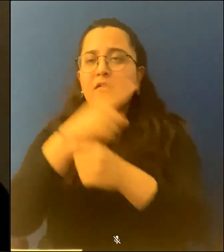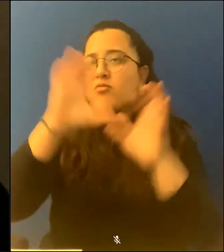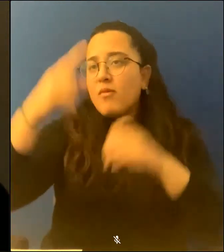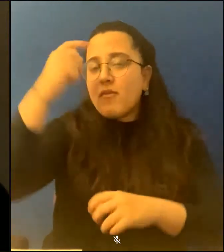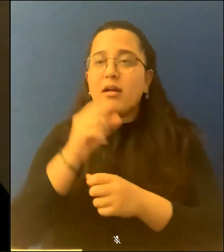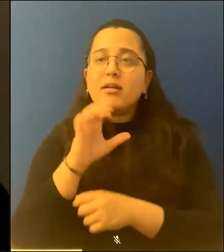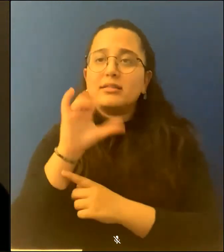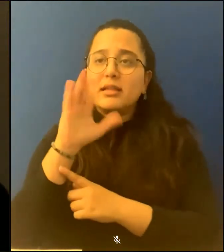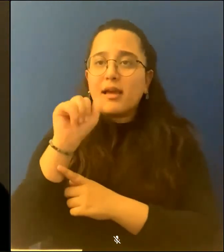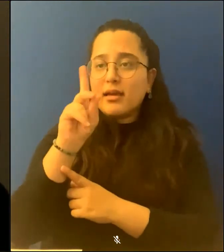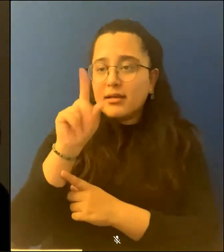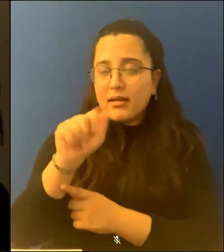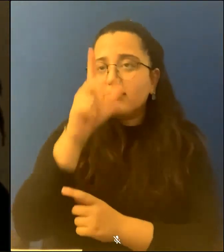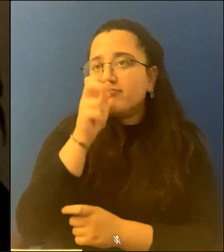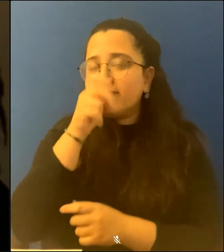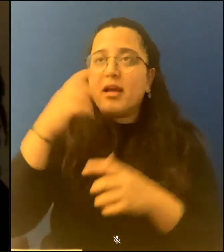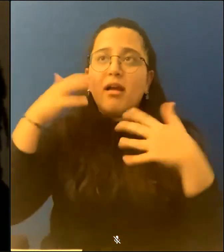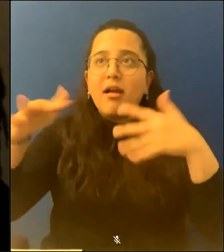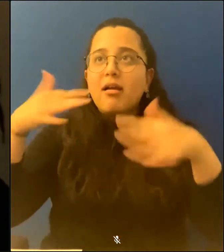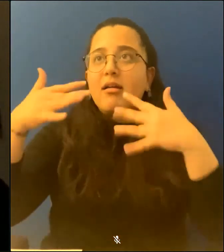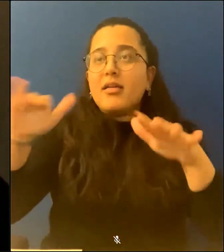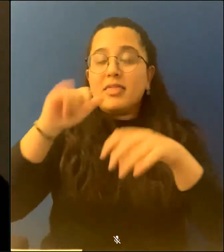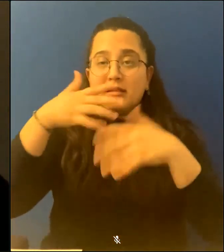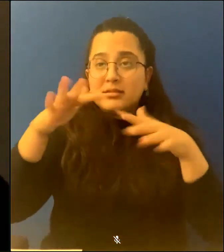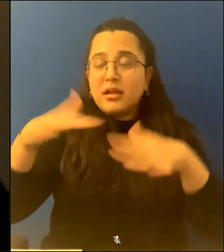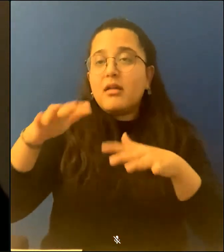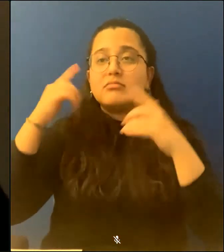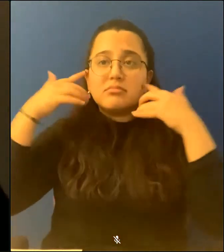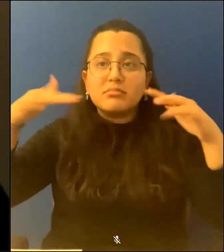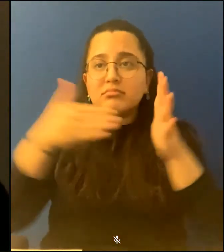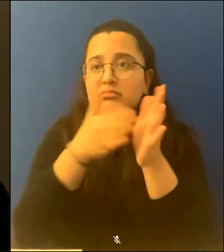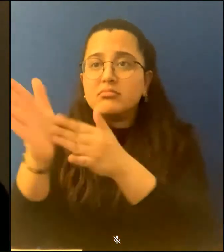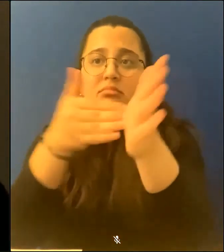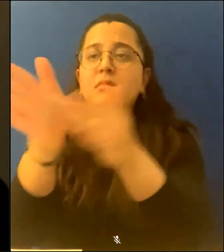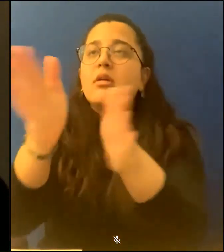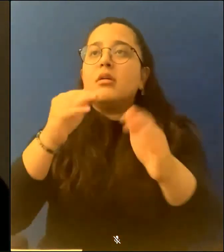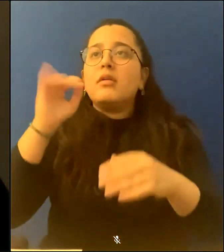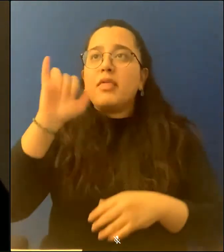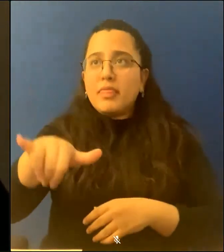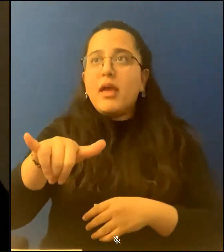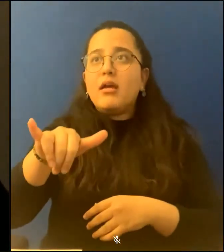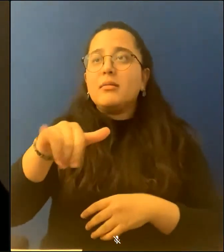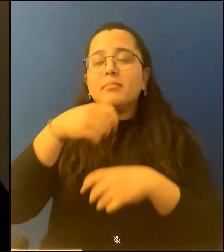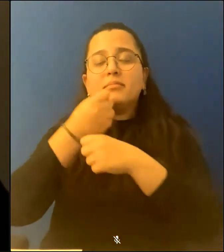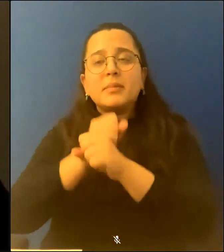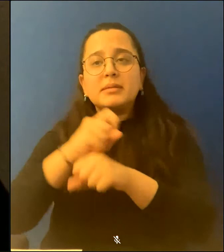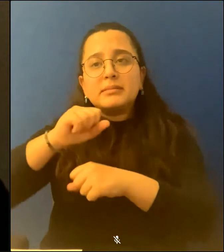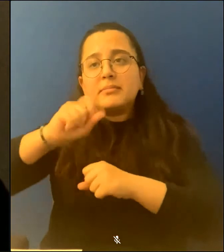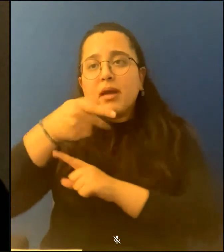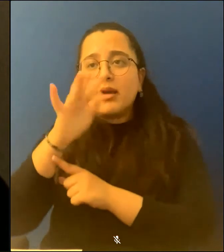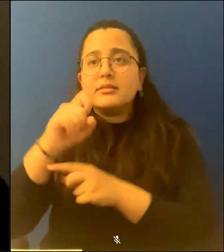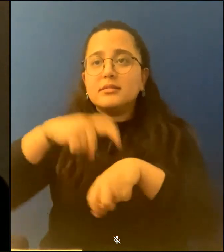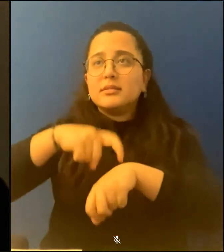repetition. A friend says to spend nothing is to keep flexibility in your hands, to keep